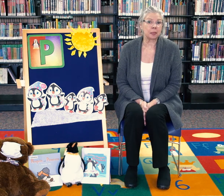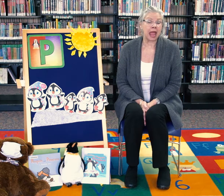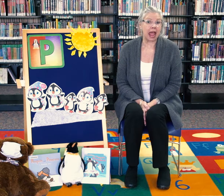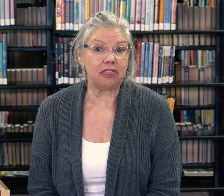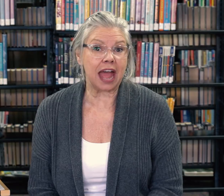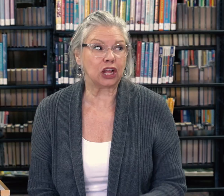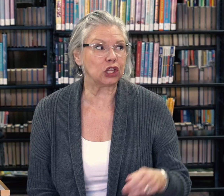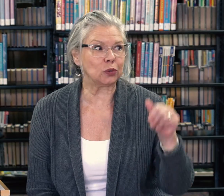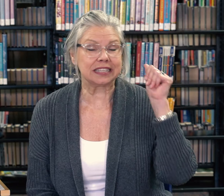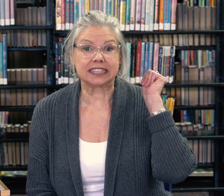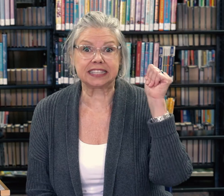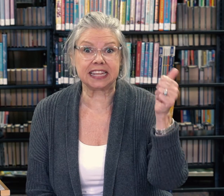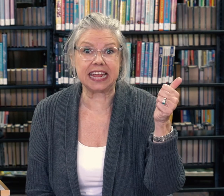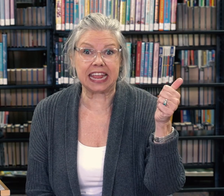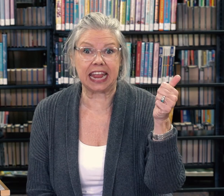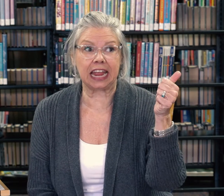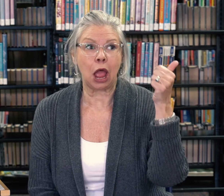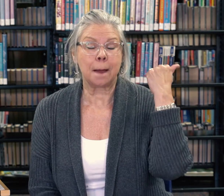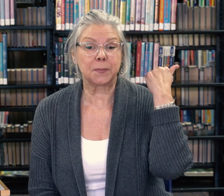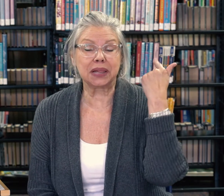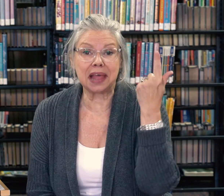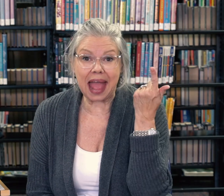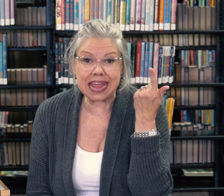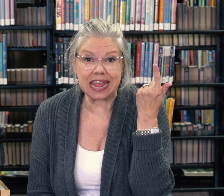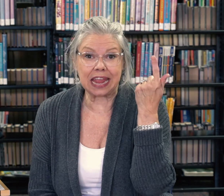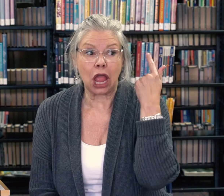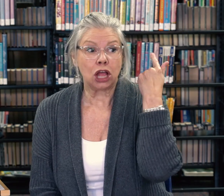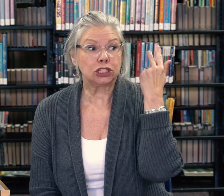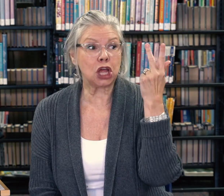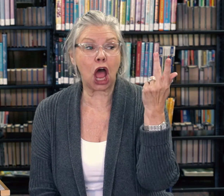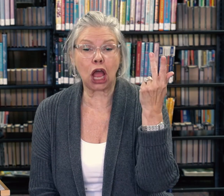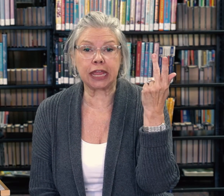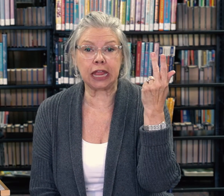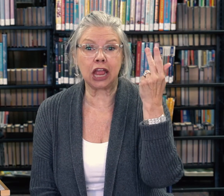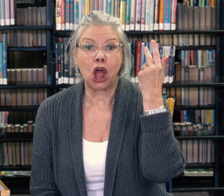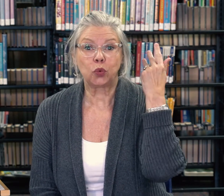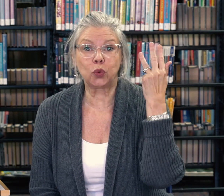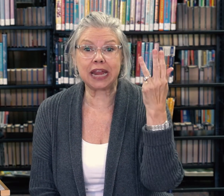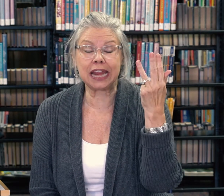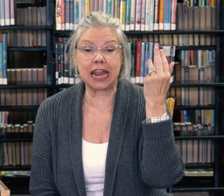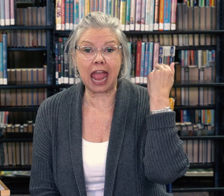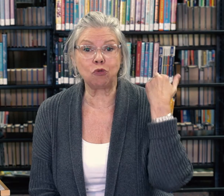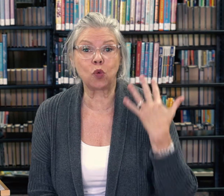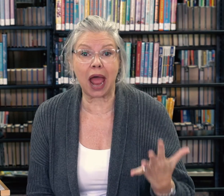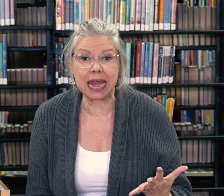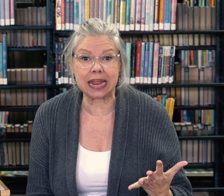And that includes singing, playing, talking, reading, and writing.